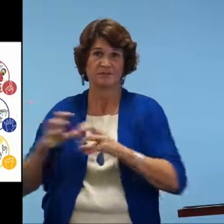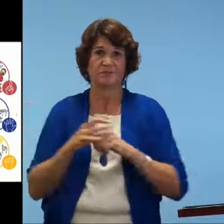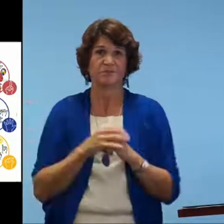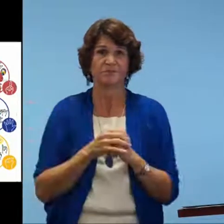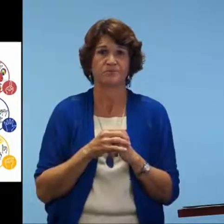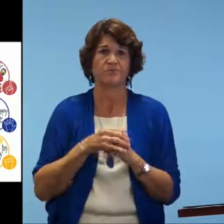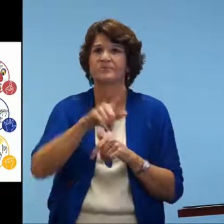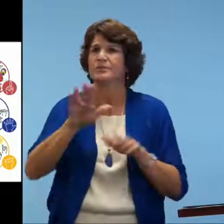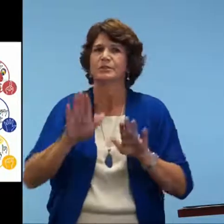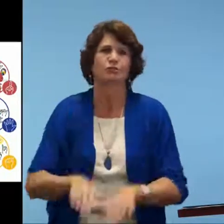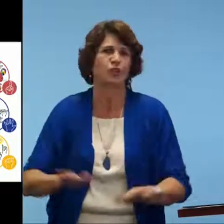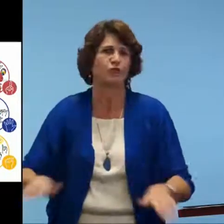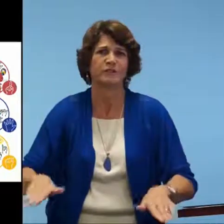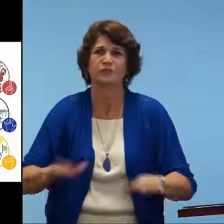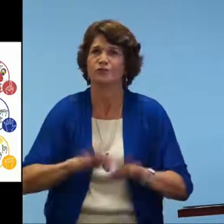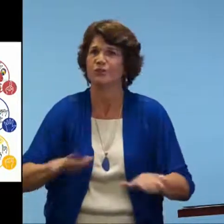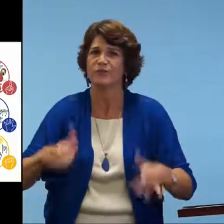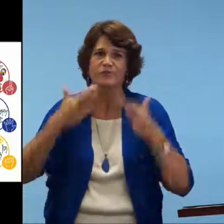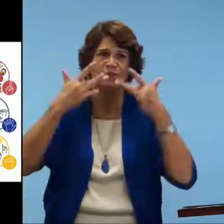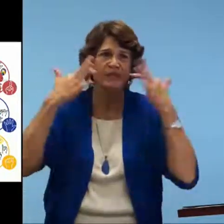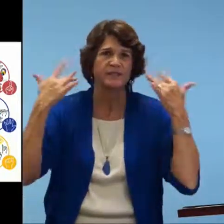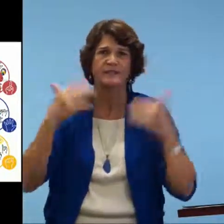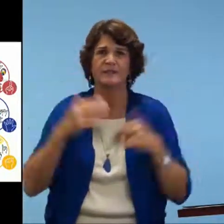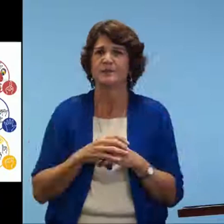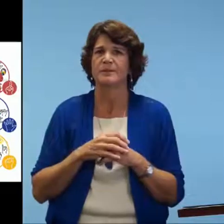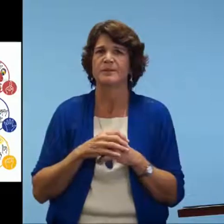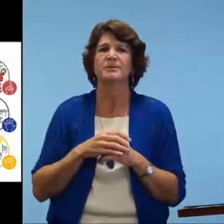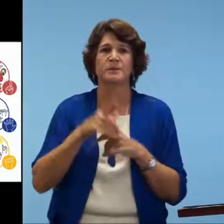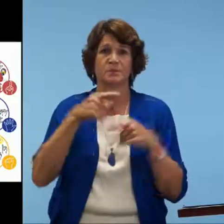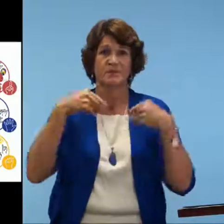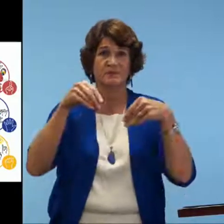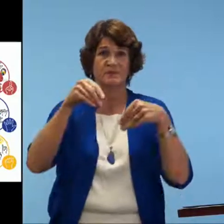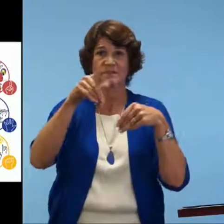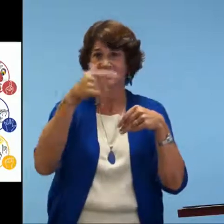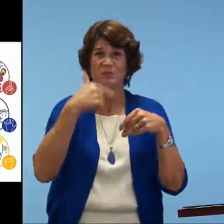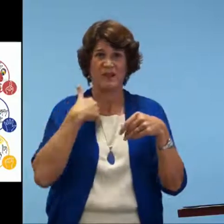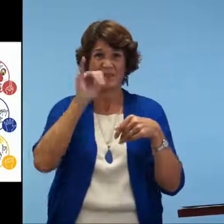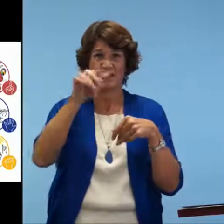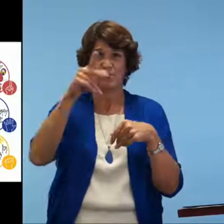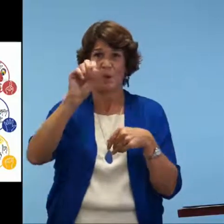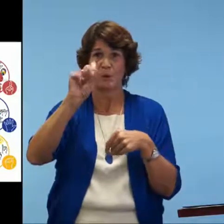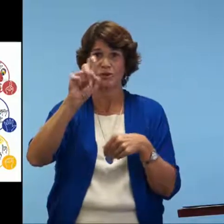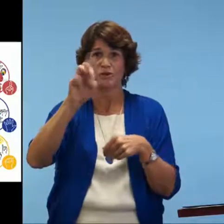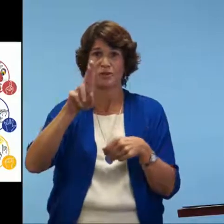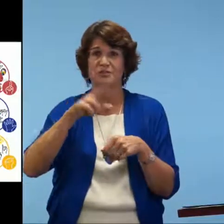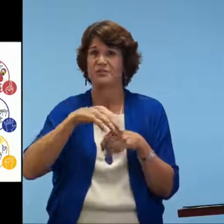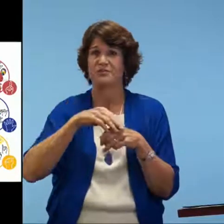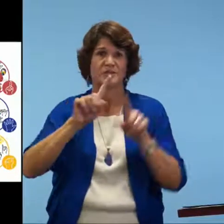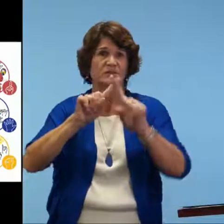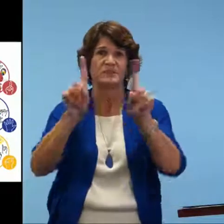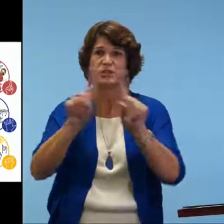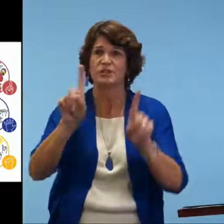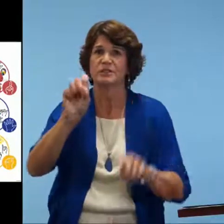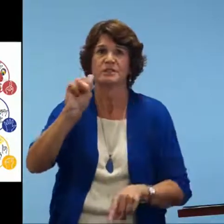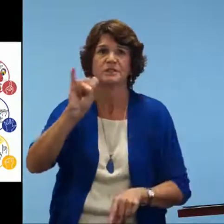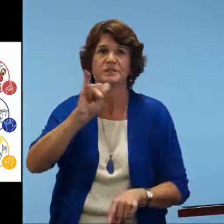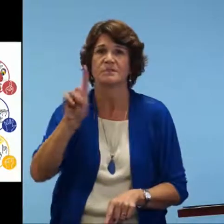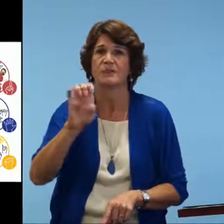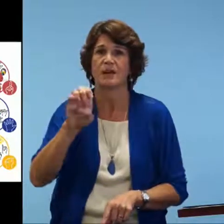So we've decided to work with these 10 groups of handshapes in this particular game or